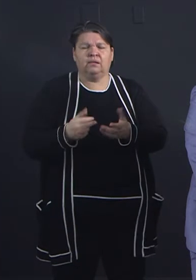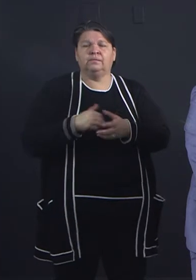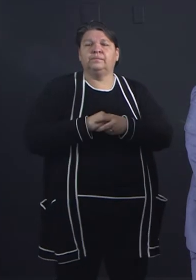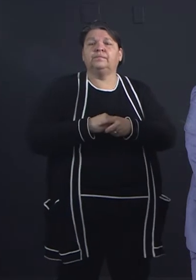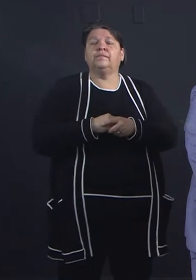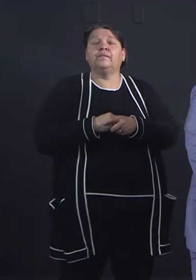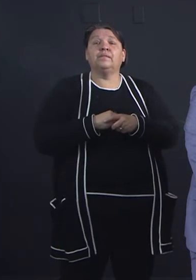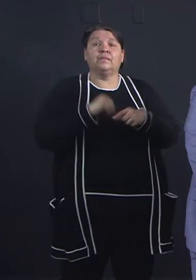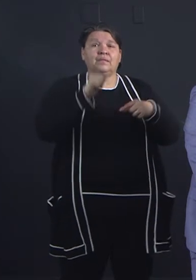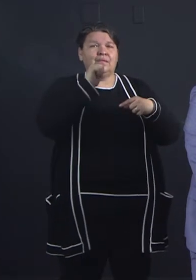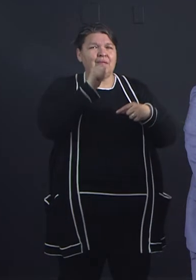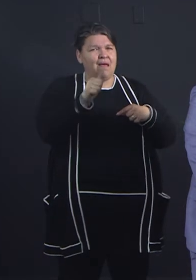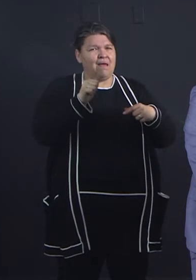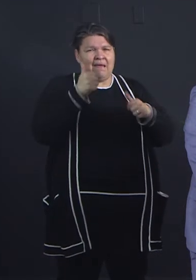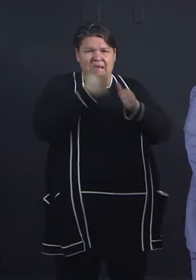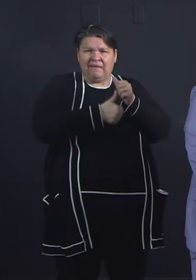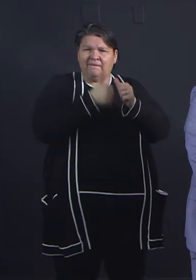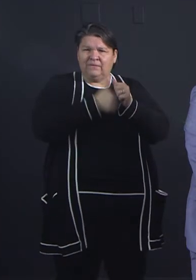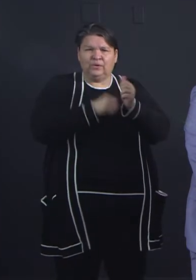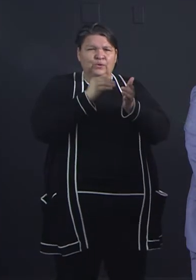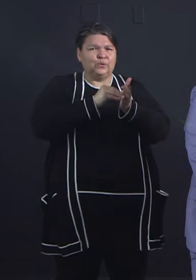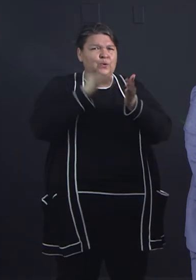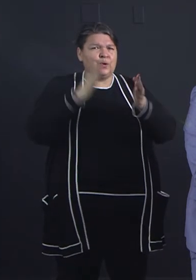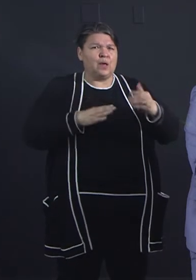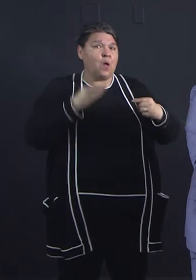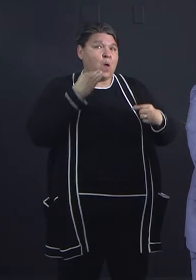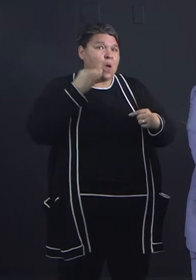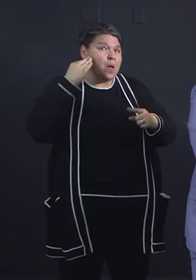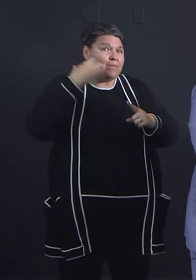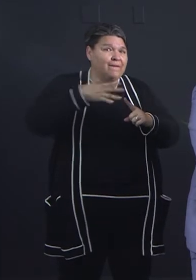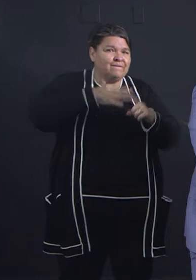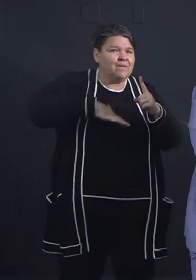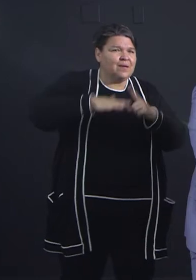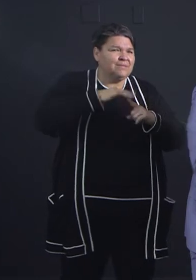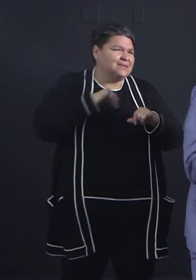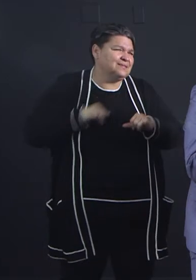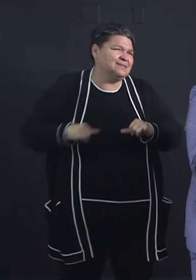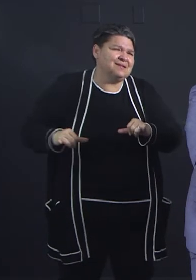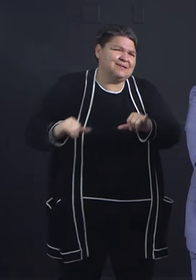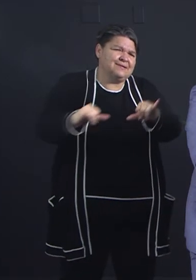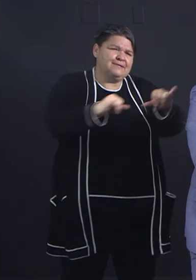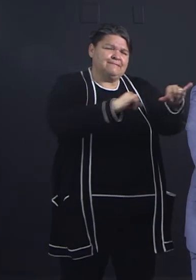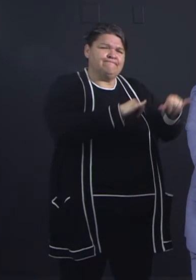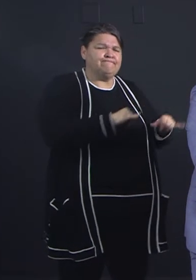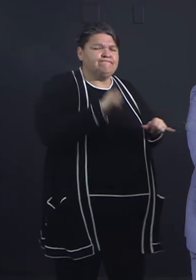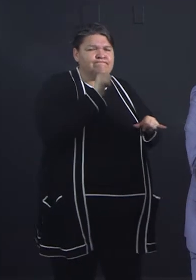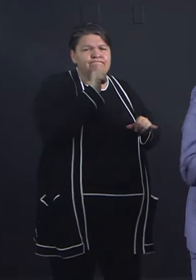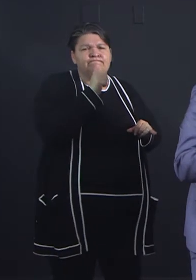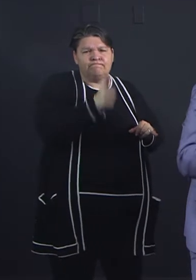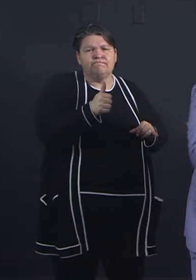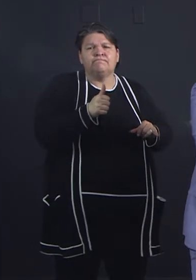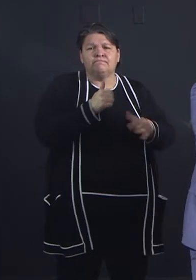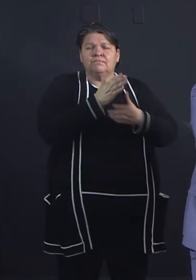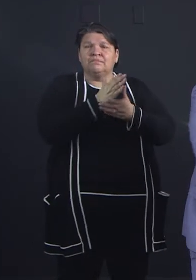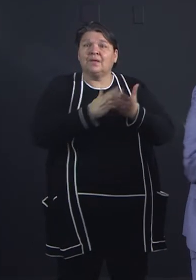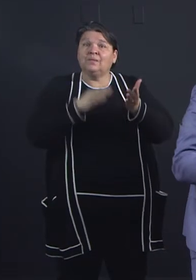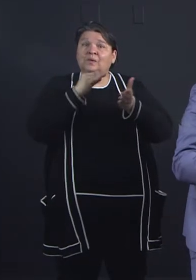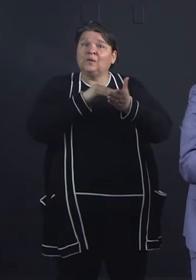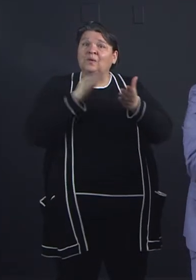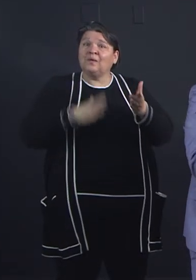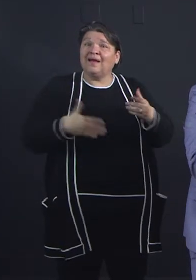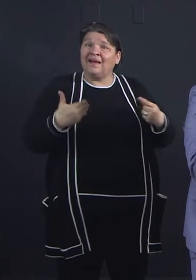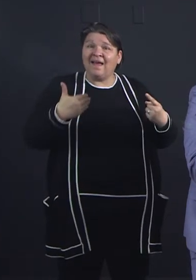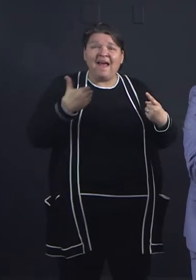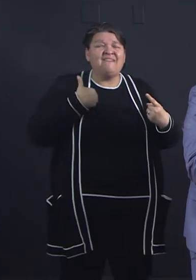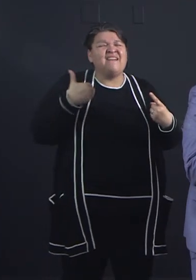is equal. Not every student has access to a device at the same time. Perhaps in one household, every student may have